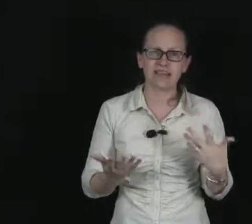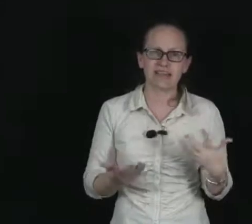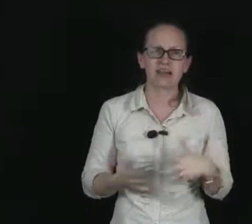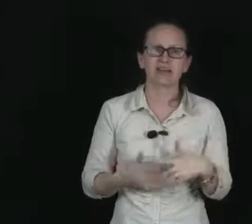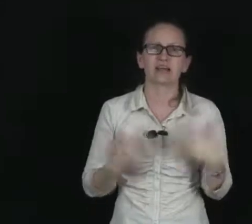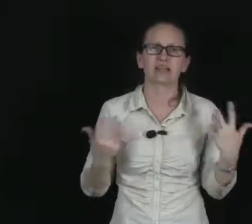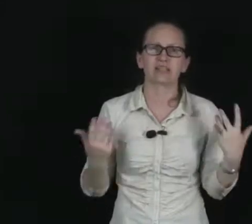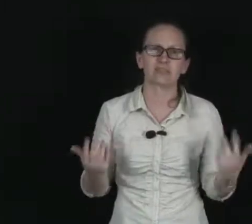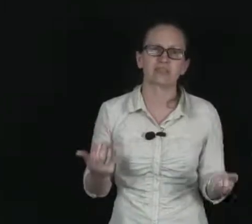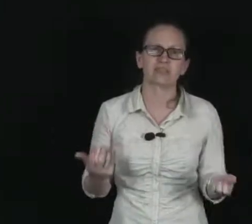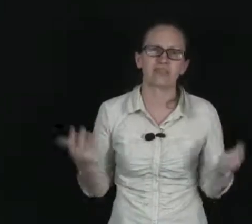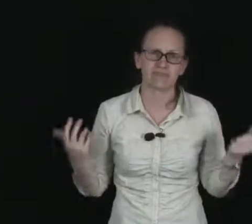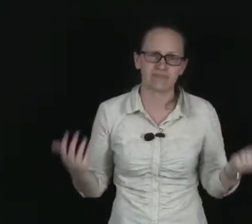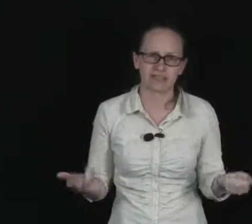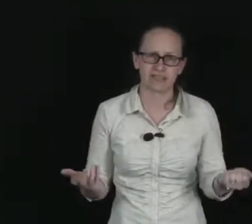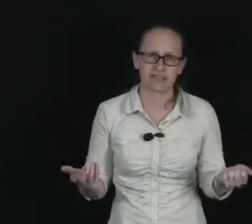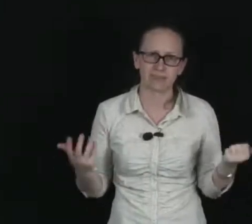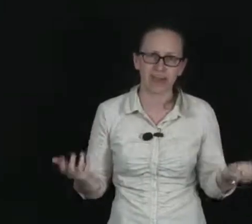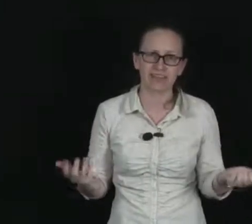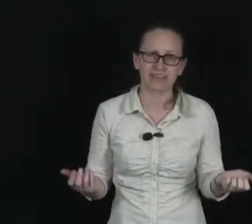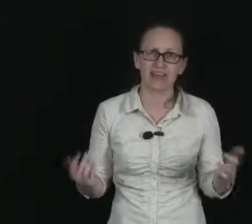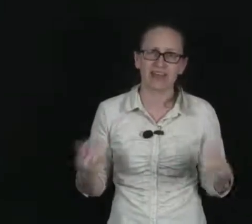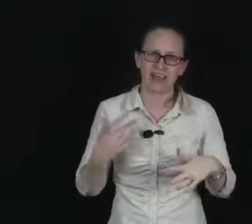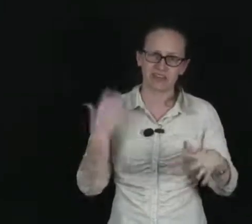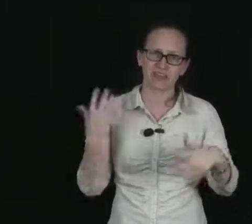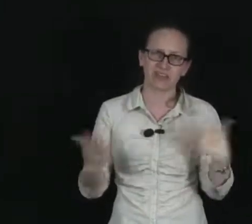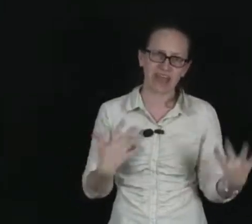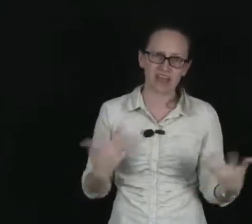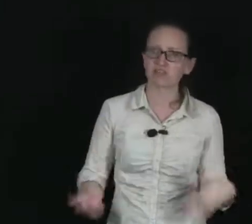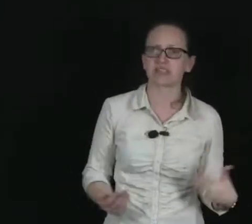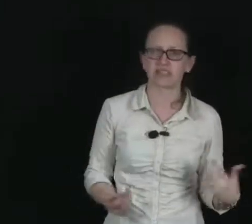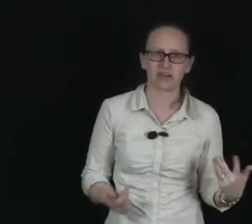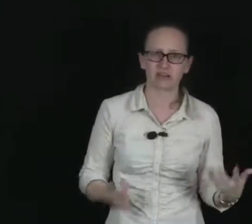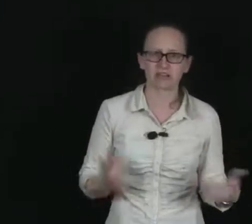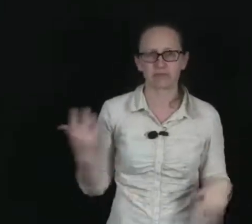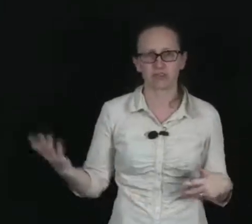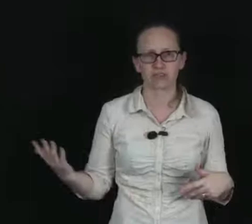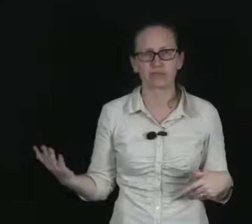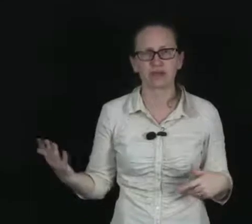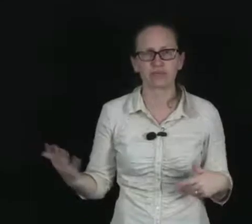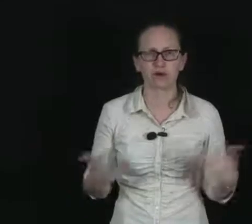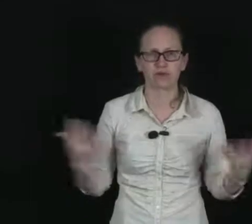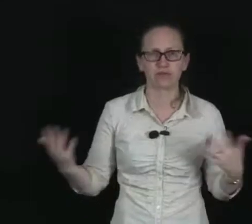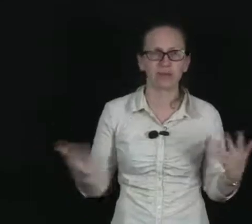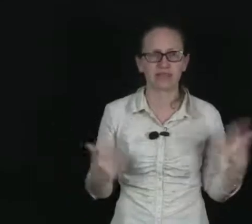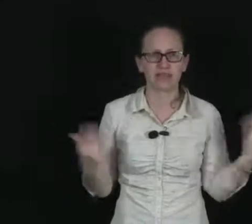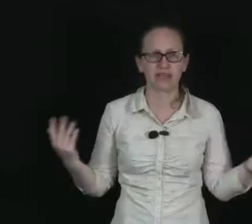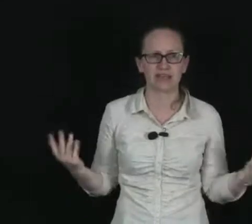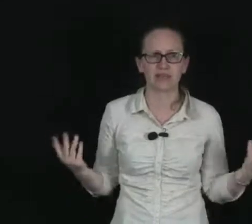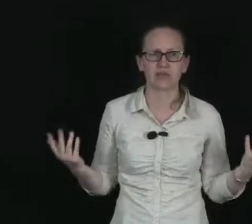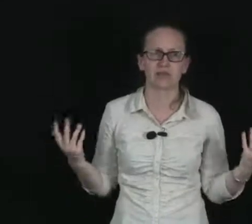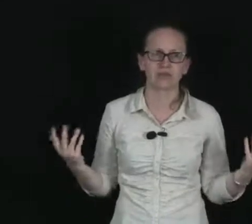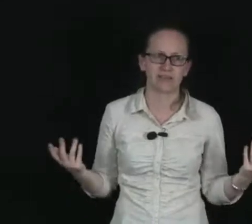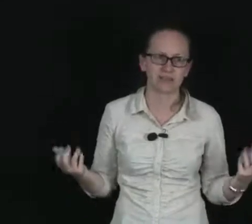cells are especially affected by it. And so the cancerous cells, which divide more rapidly, are the most affected.